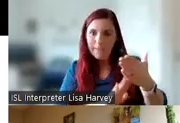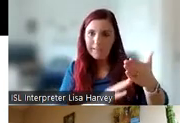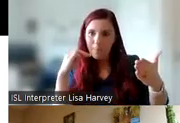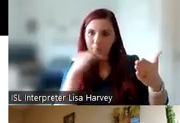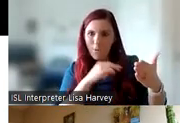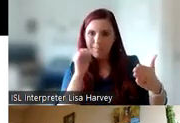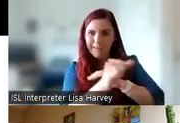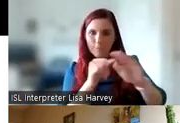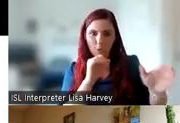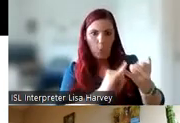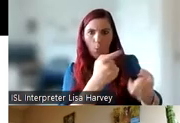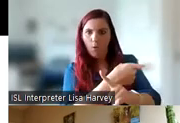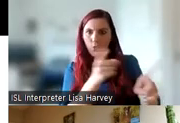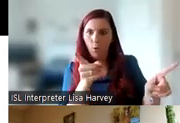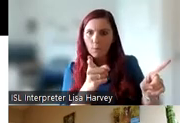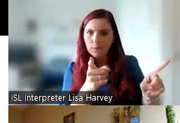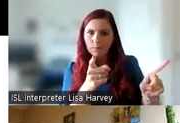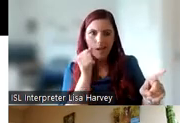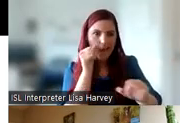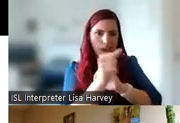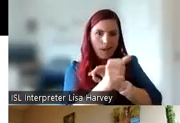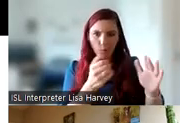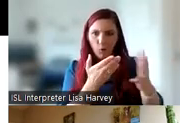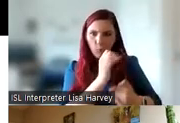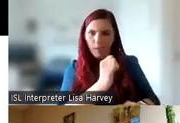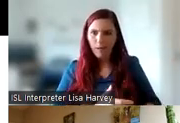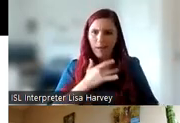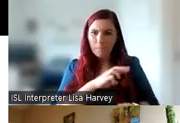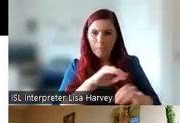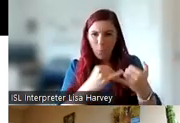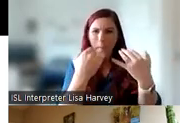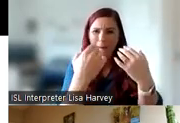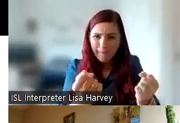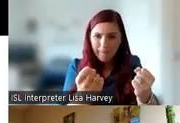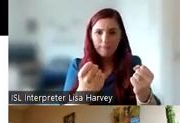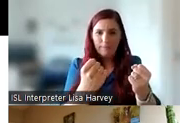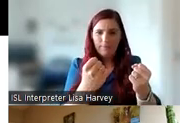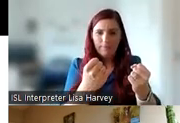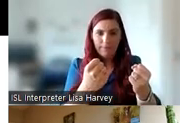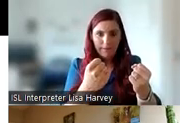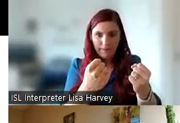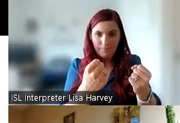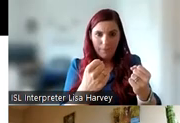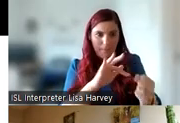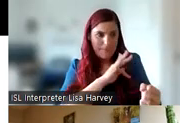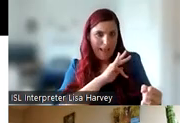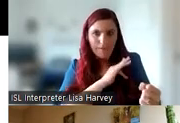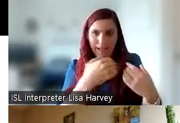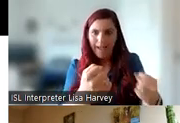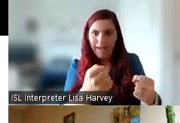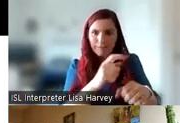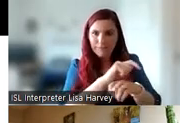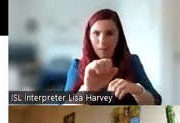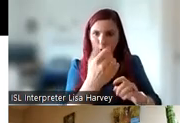experts. And that's our experts by experience. So people who are living with a condition have far more expertise in the lived and day to day experience than